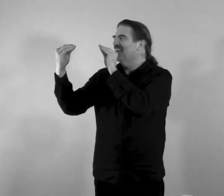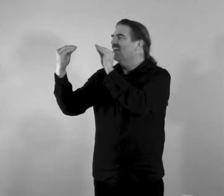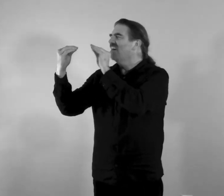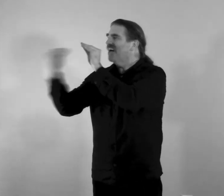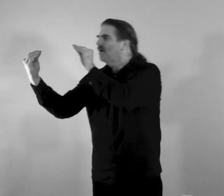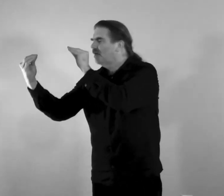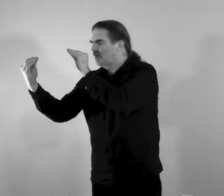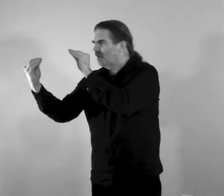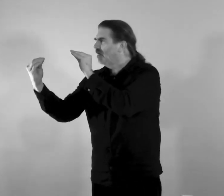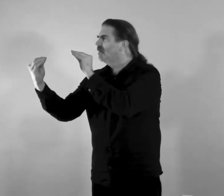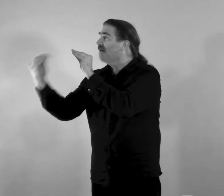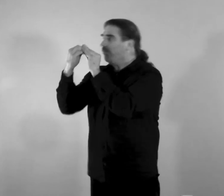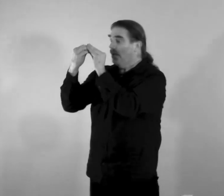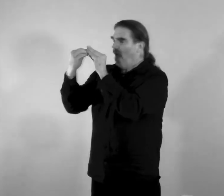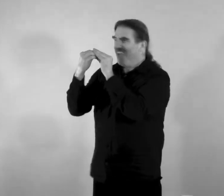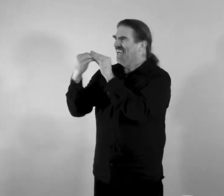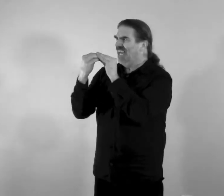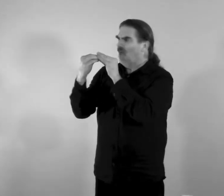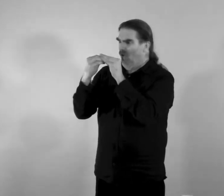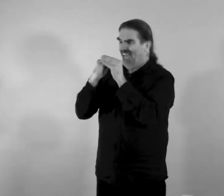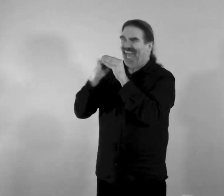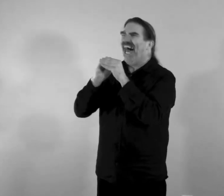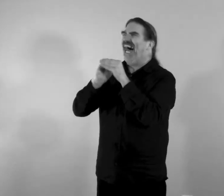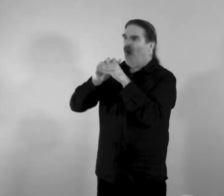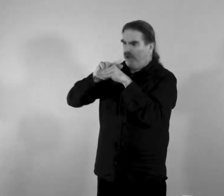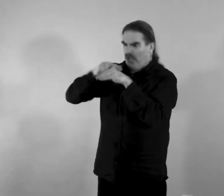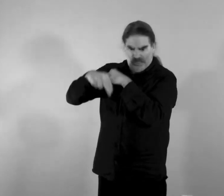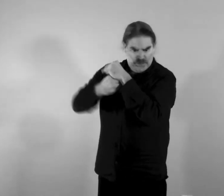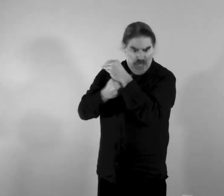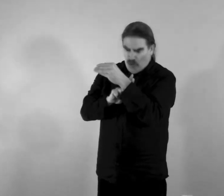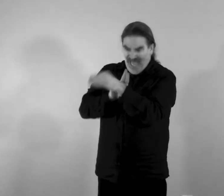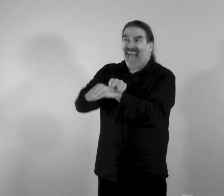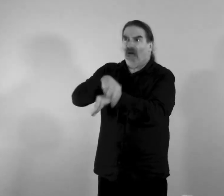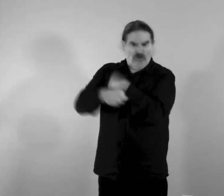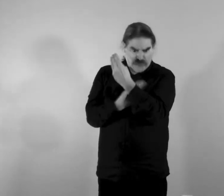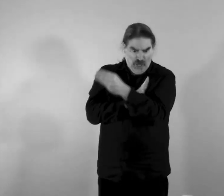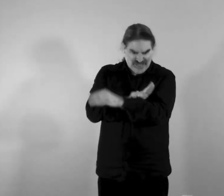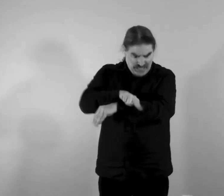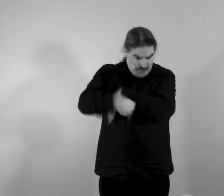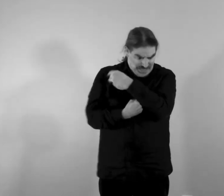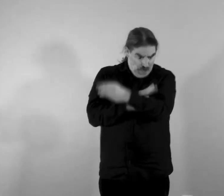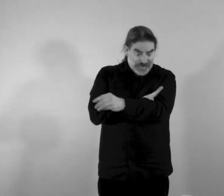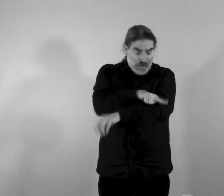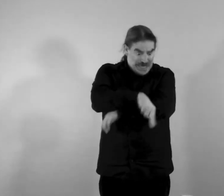kiss, tentacles wrapping him,